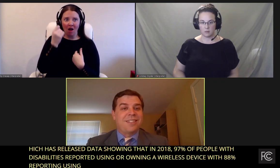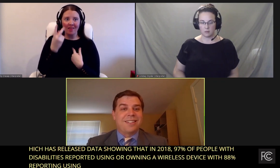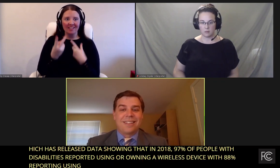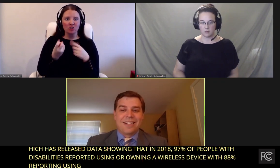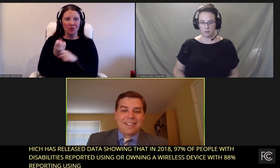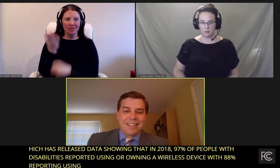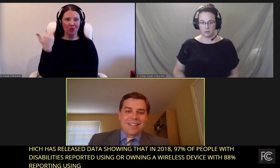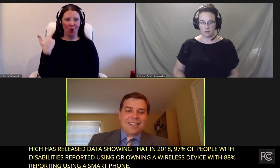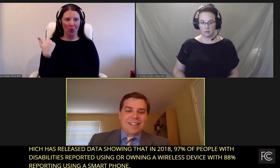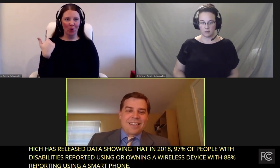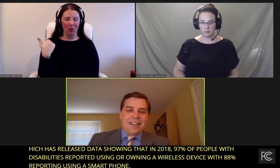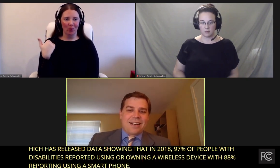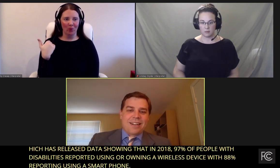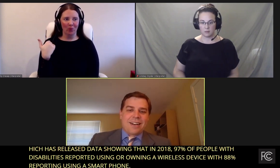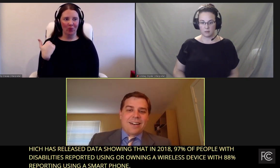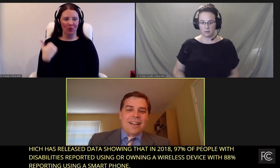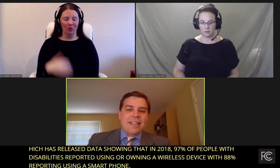old.